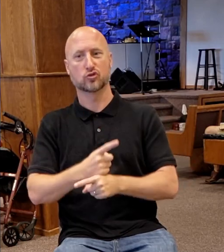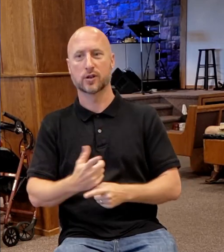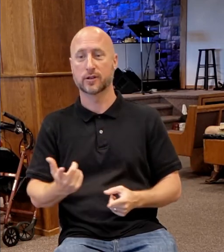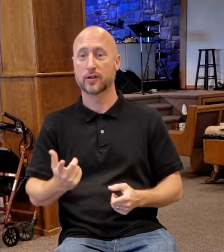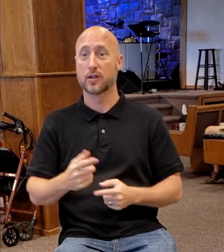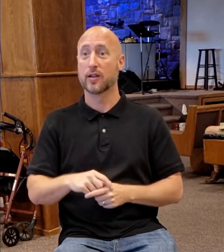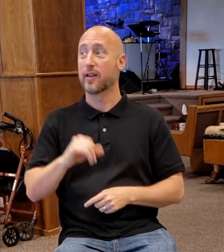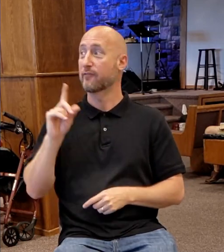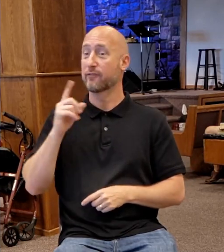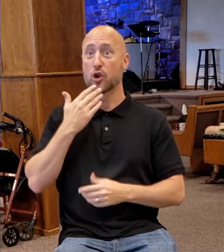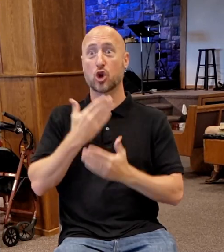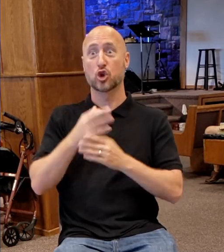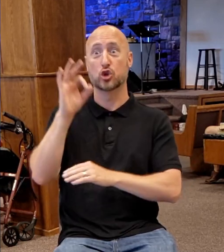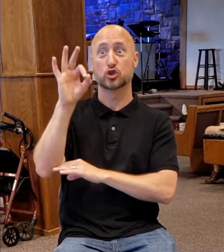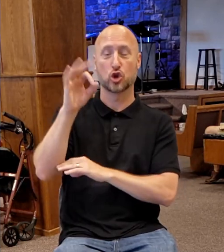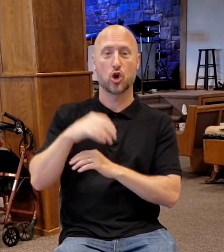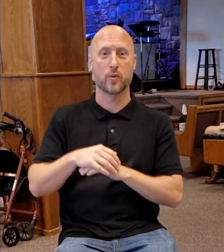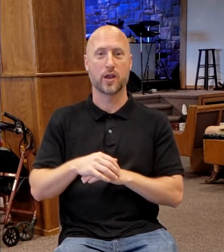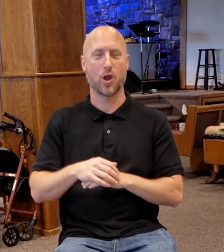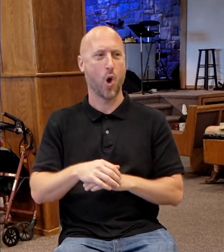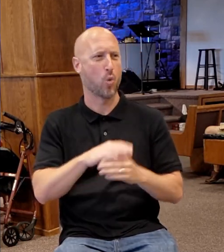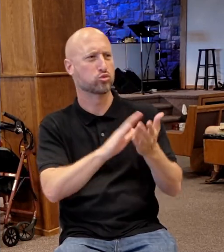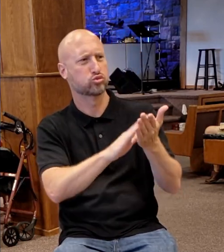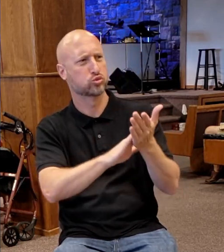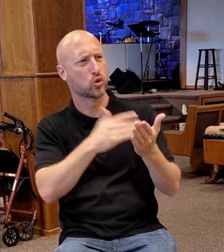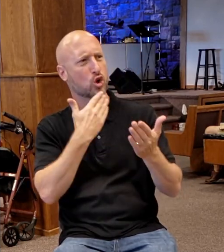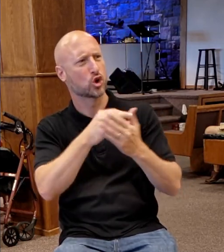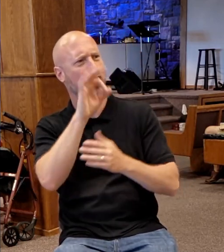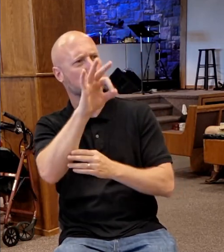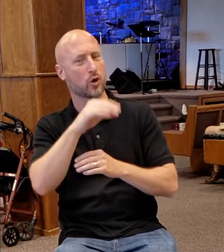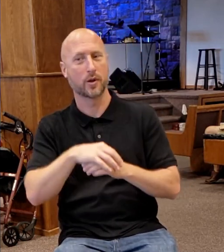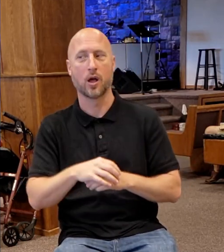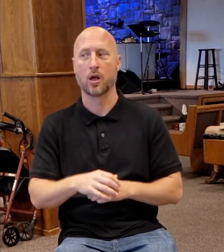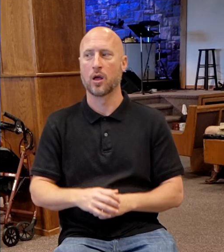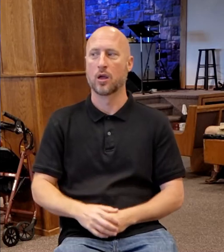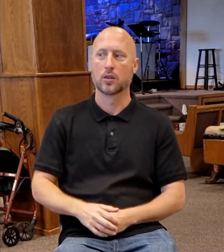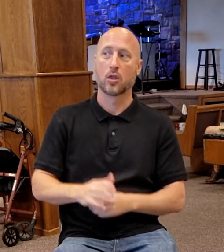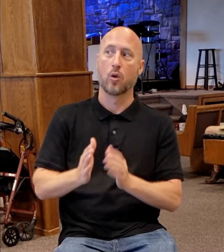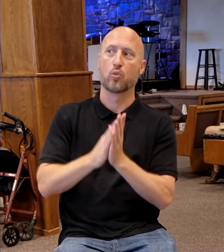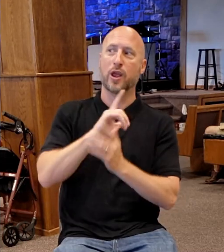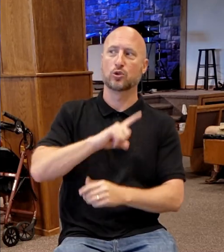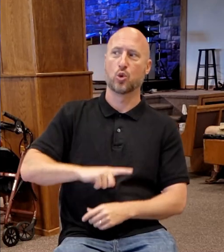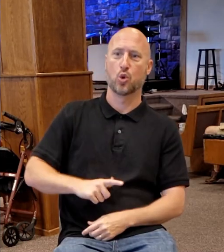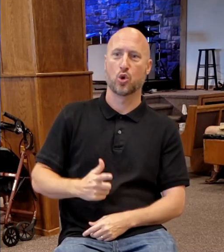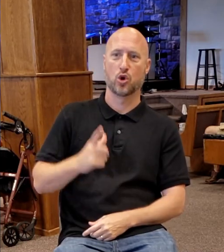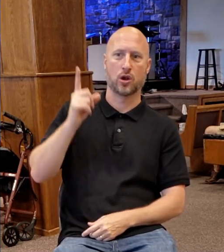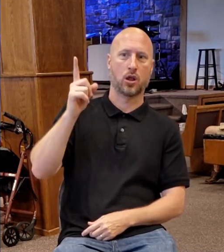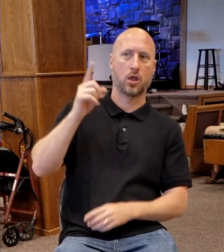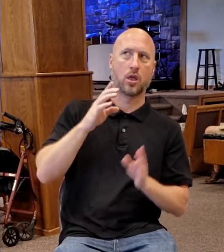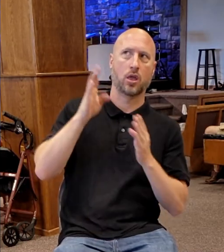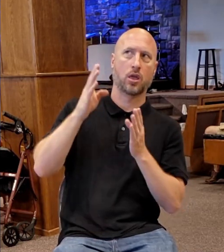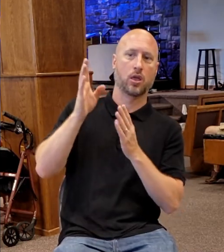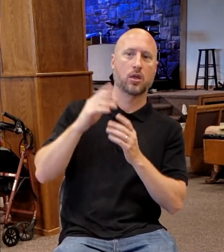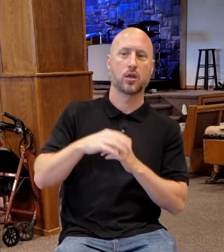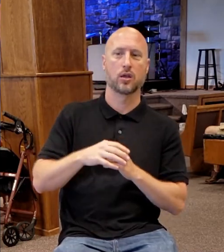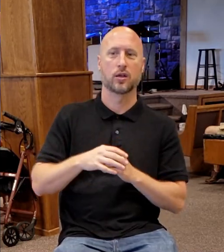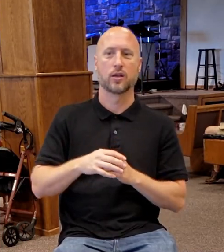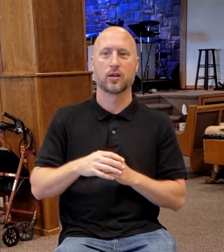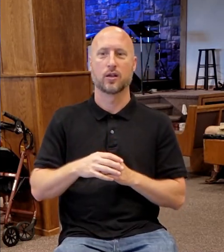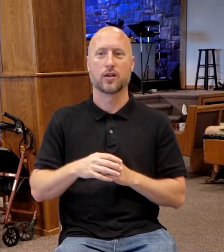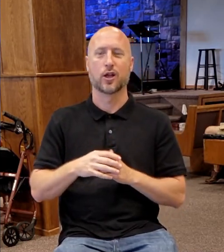sermon. Somebody comes up and says, that was a great sermon. You go, oh, well, praise the Lord. You know, just, you know. Or somebody builds a